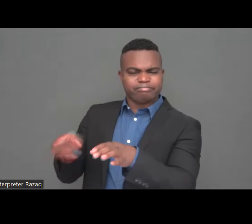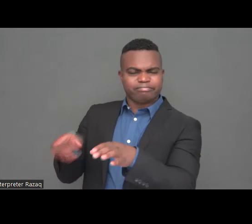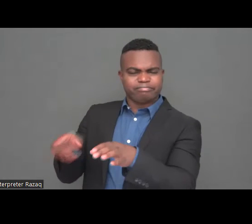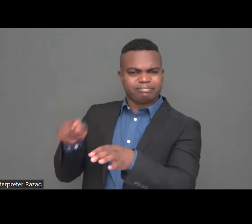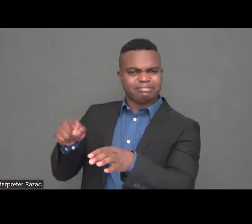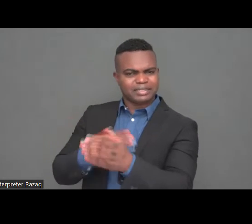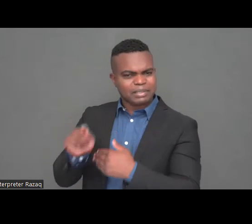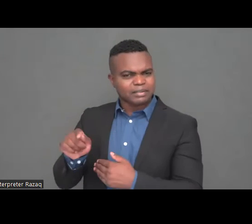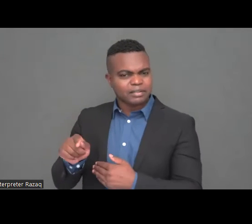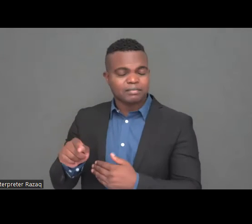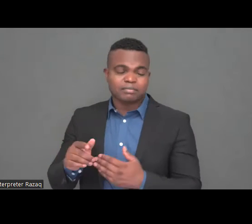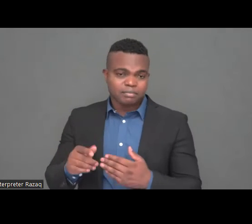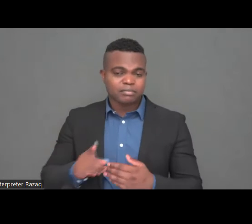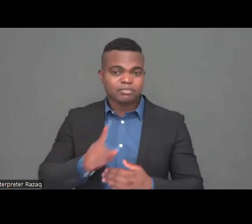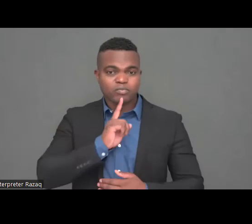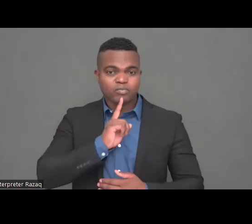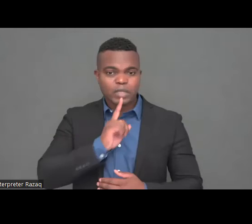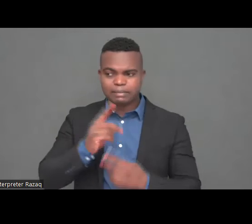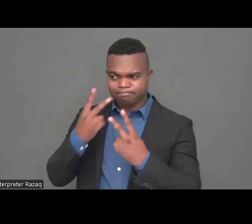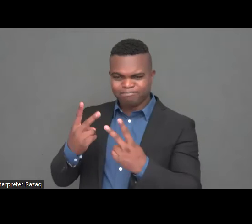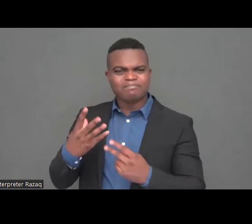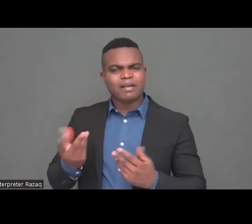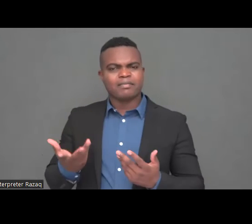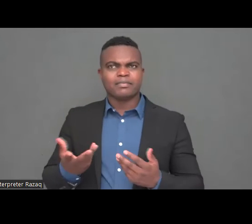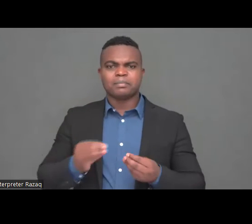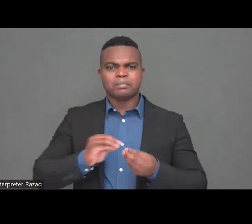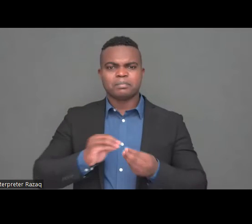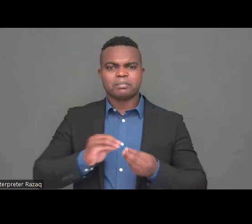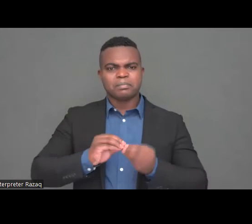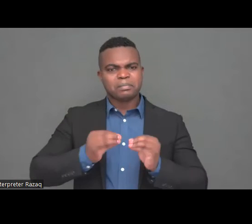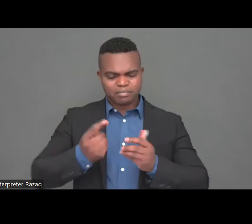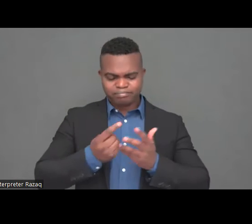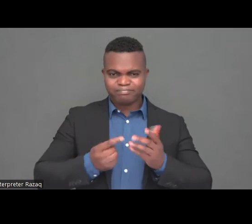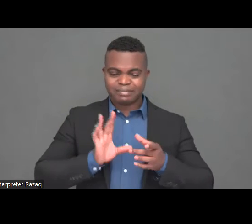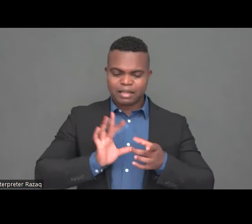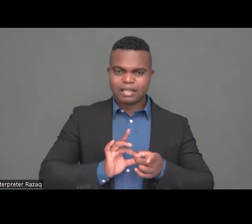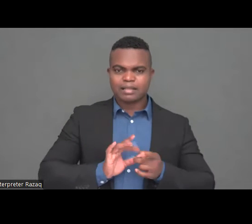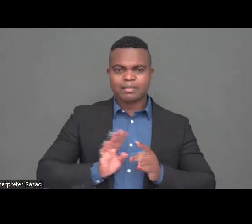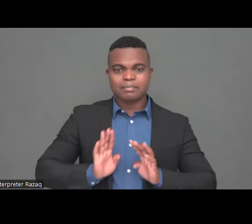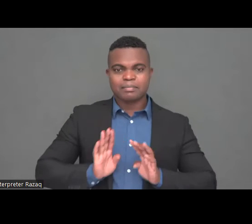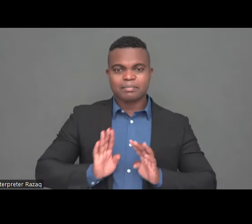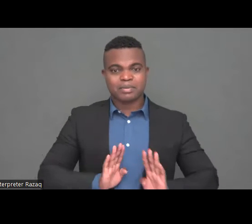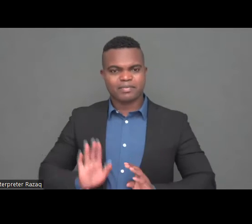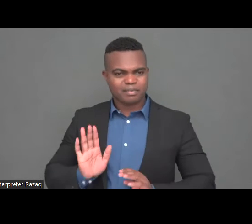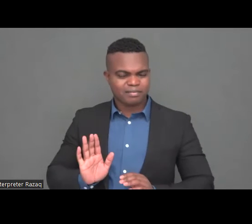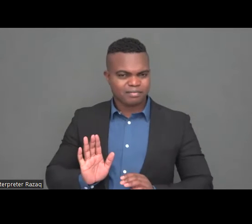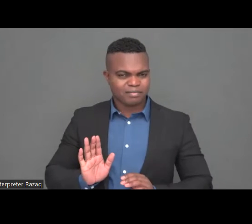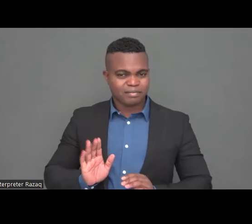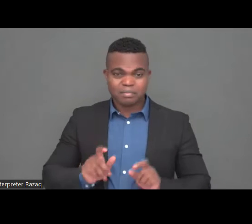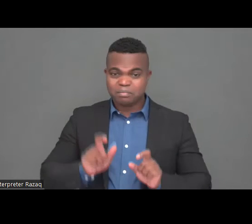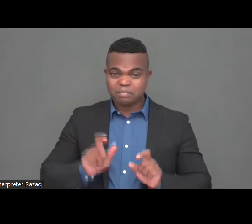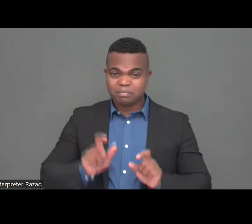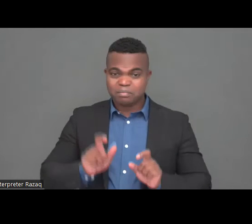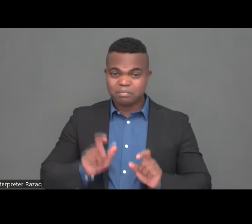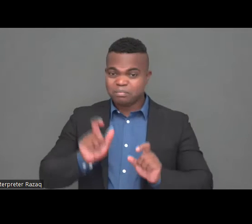can't comprehend what is going on. And this total mass, this